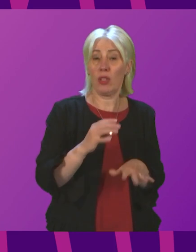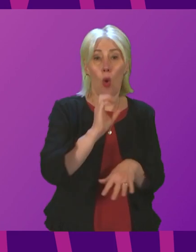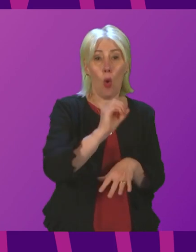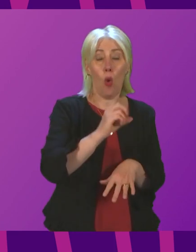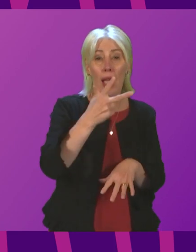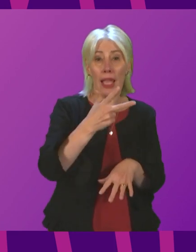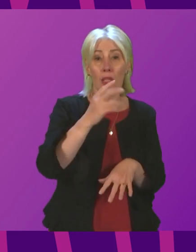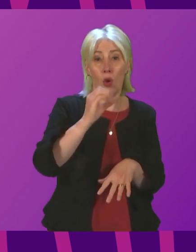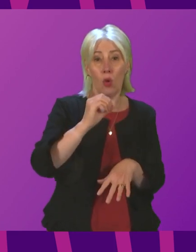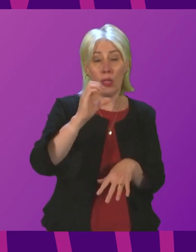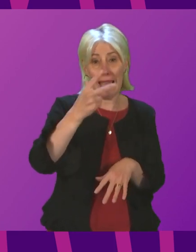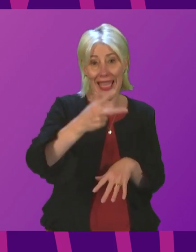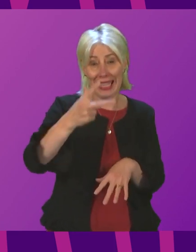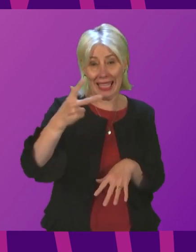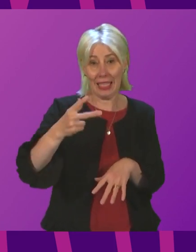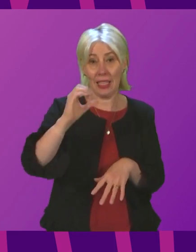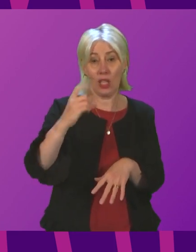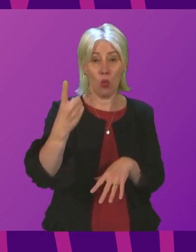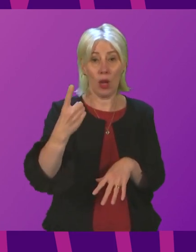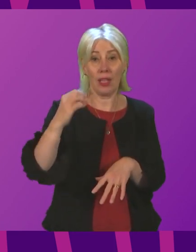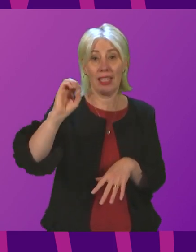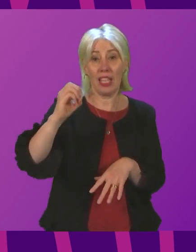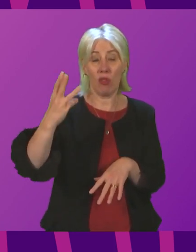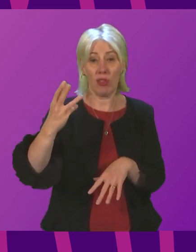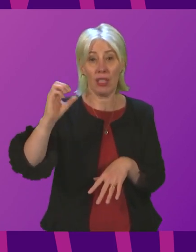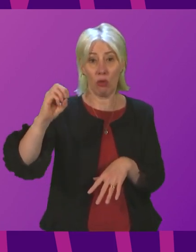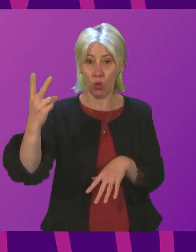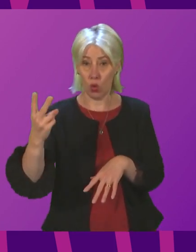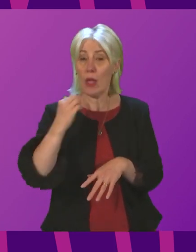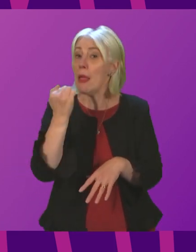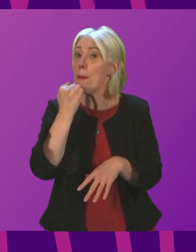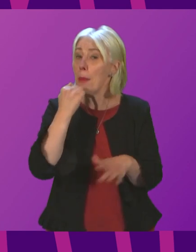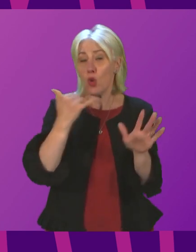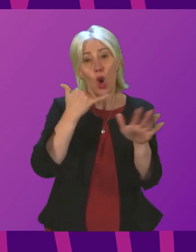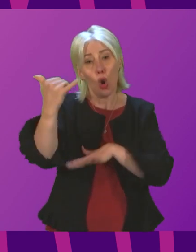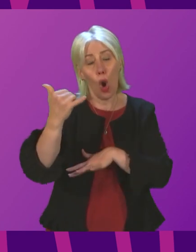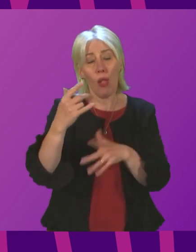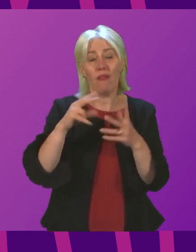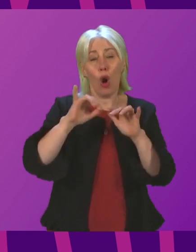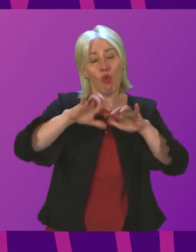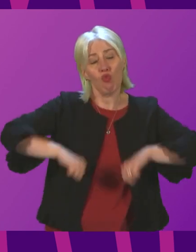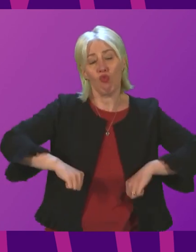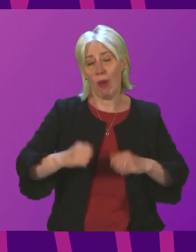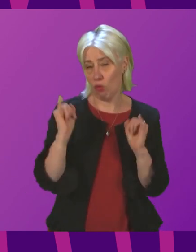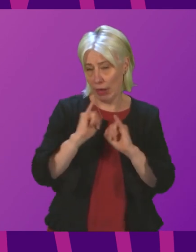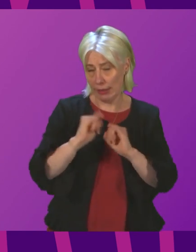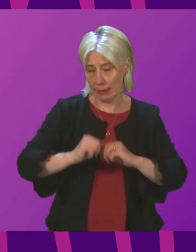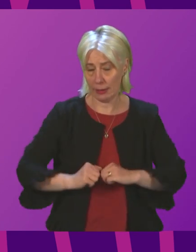which is 080-88-0103-02. I call Russell Findlay.